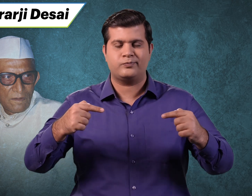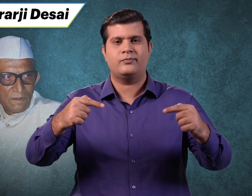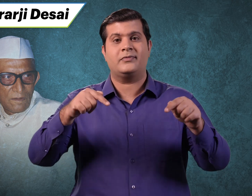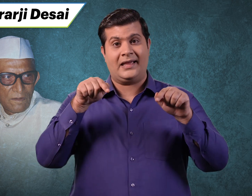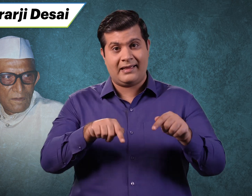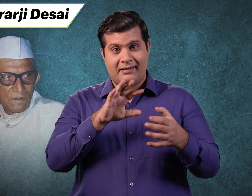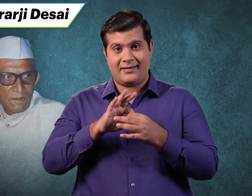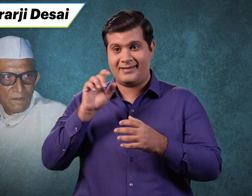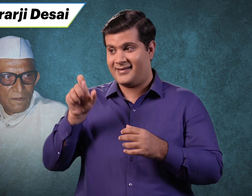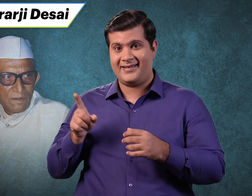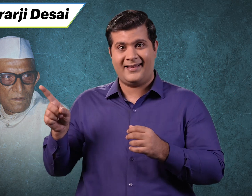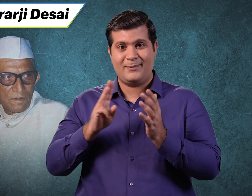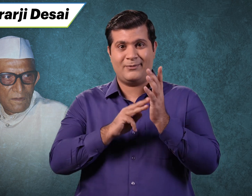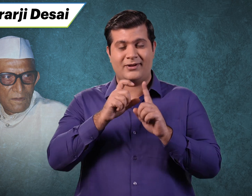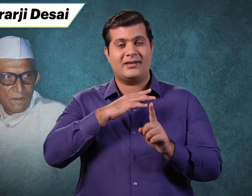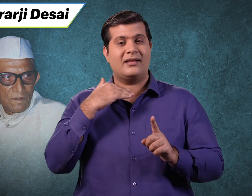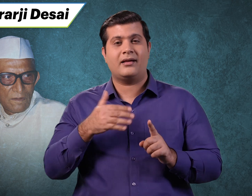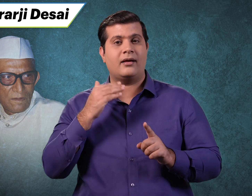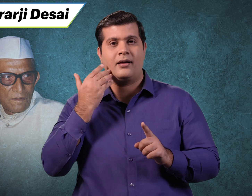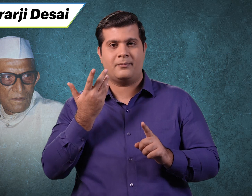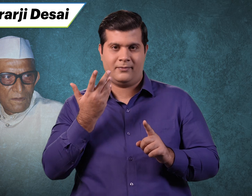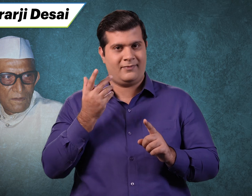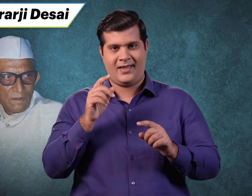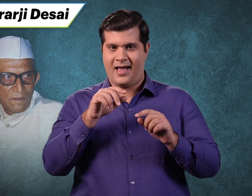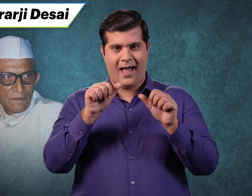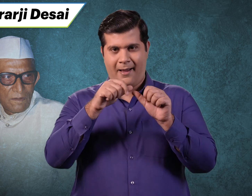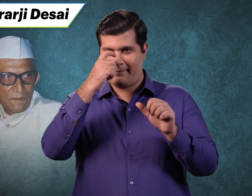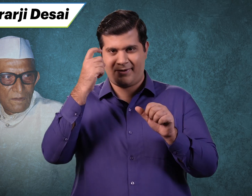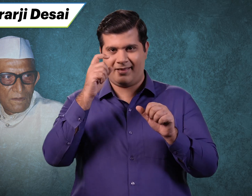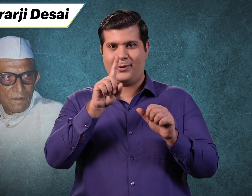So when Murarji Desai passed away, he was actually 99 years old.